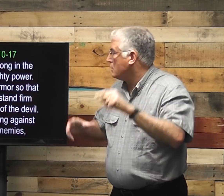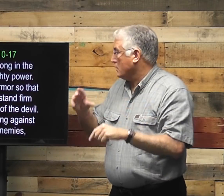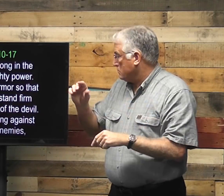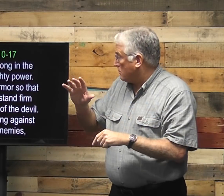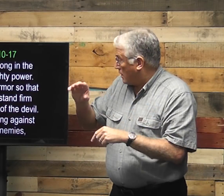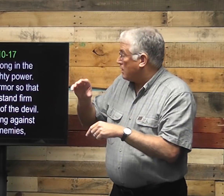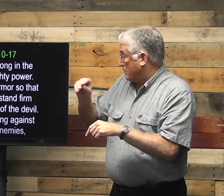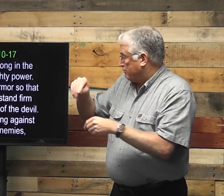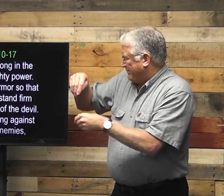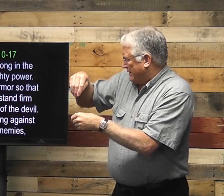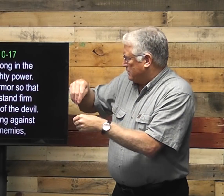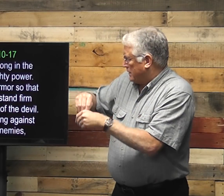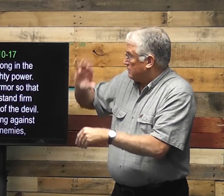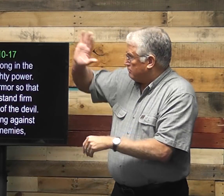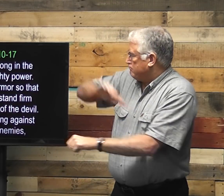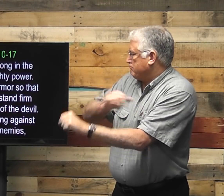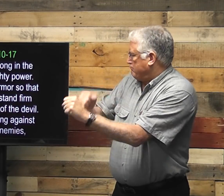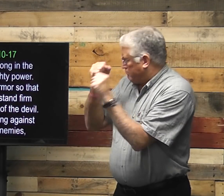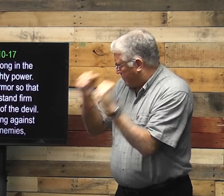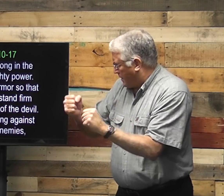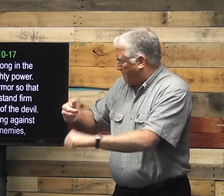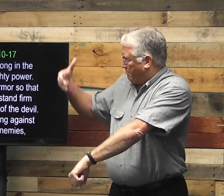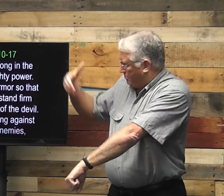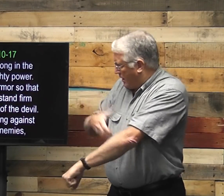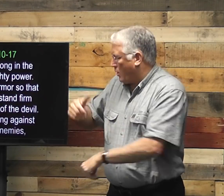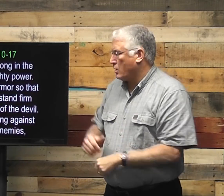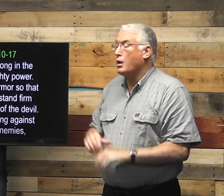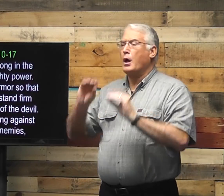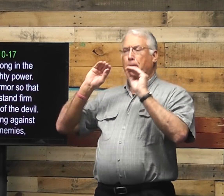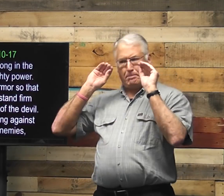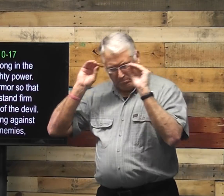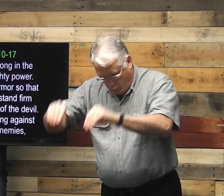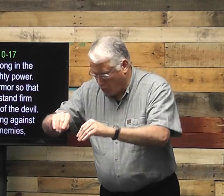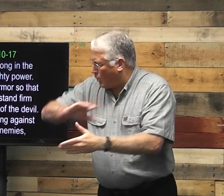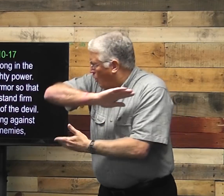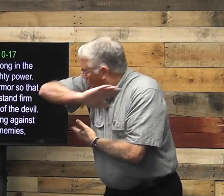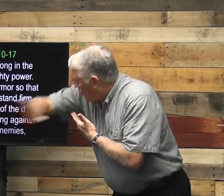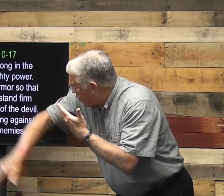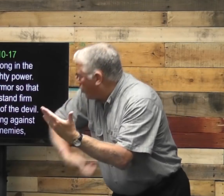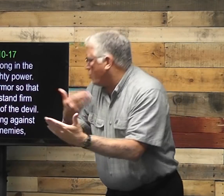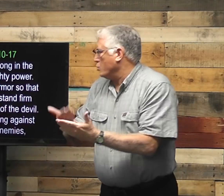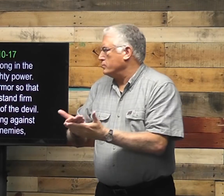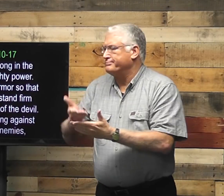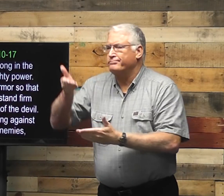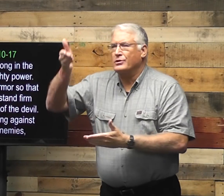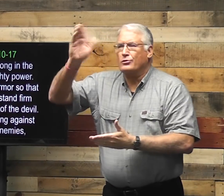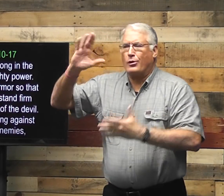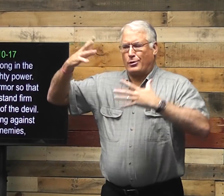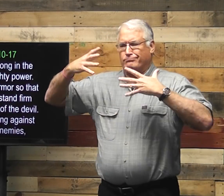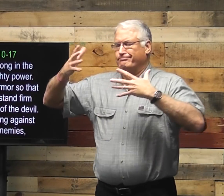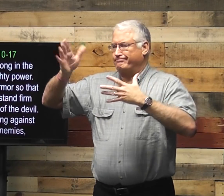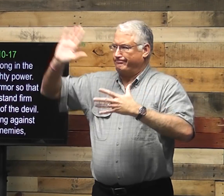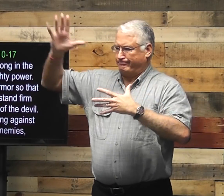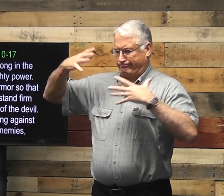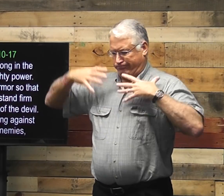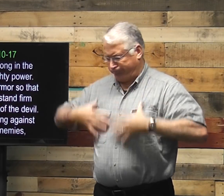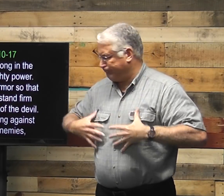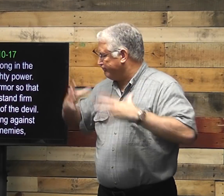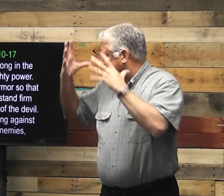word. Be strong in the Lord and in his mighty power. Put on all of God's armor